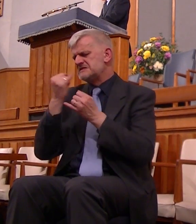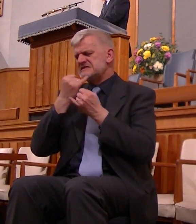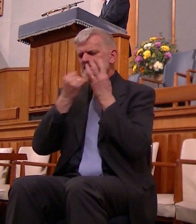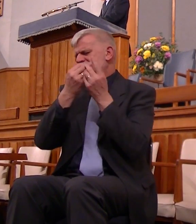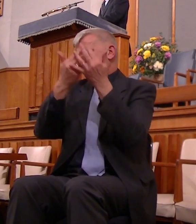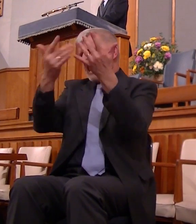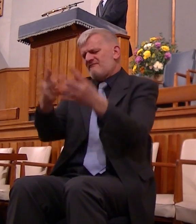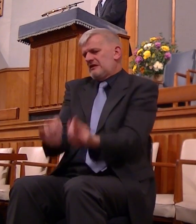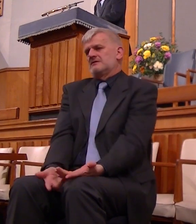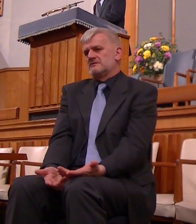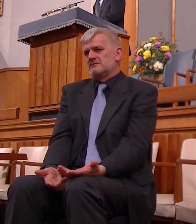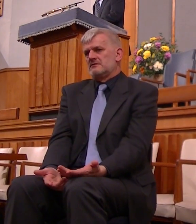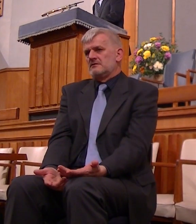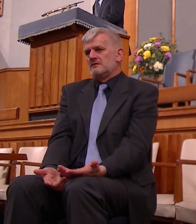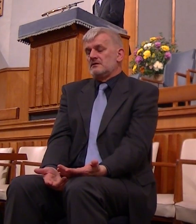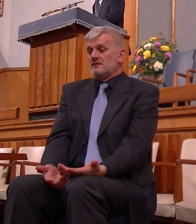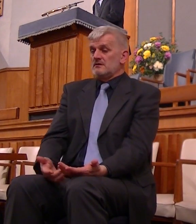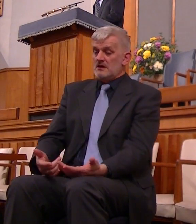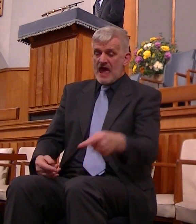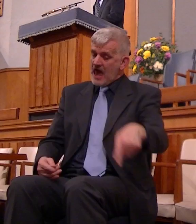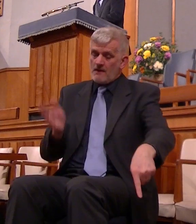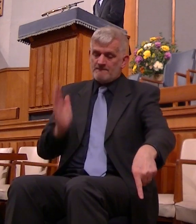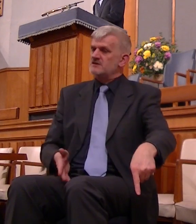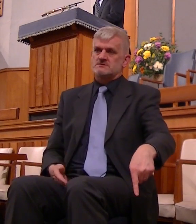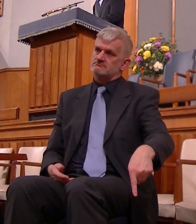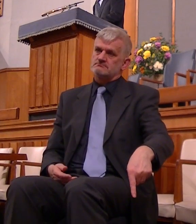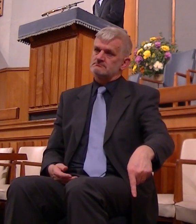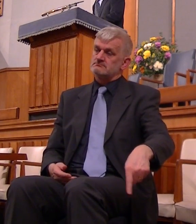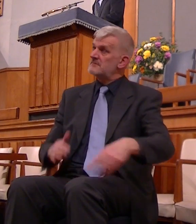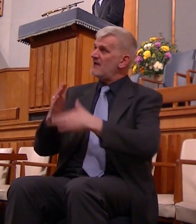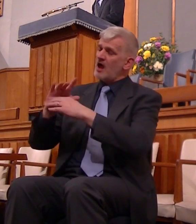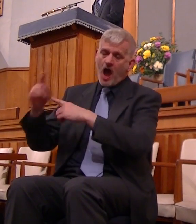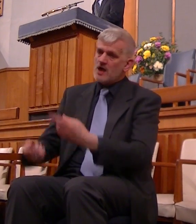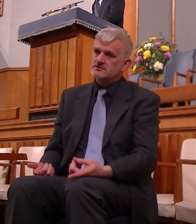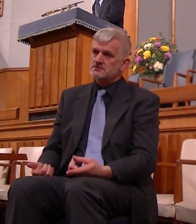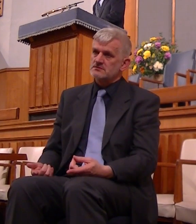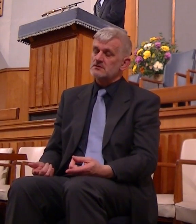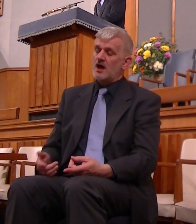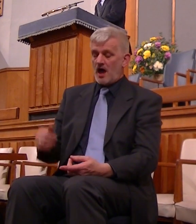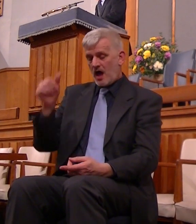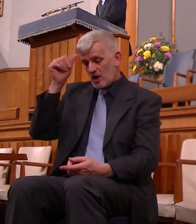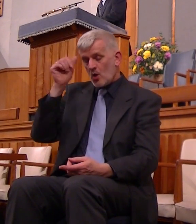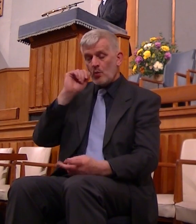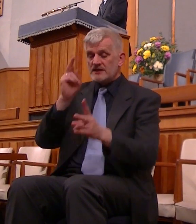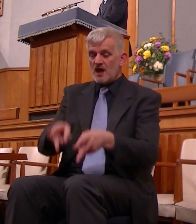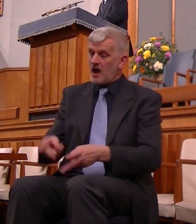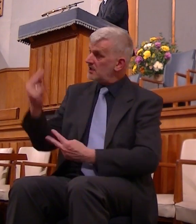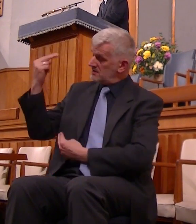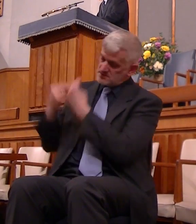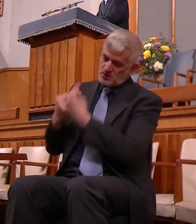I've forfeited eternal life I will one day come under the judgment of a holy God